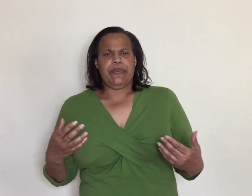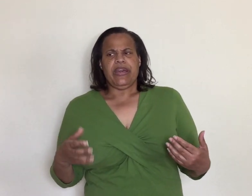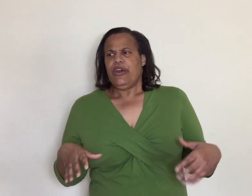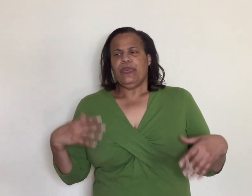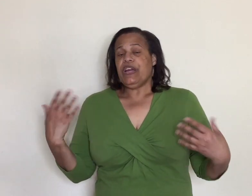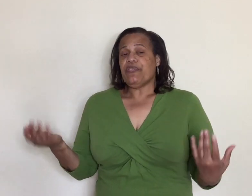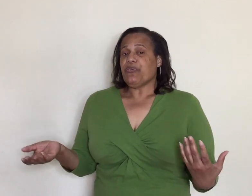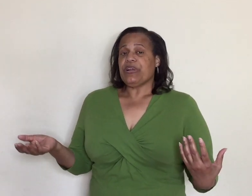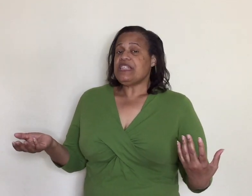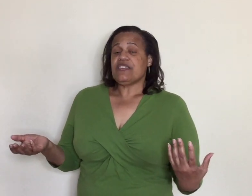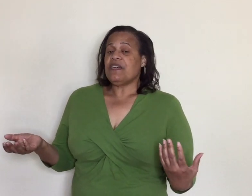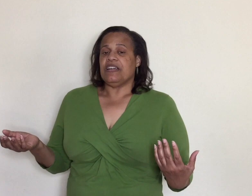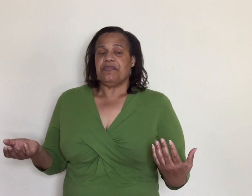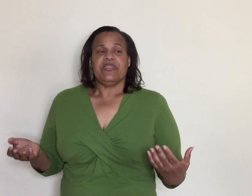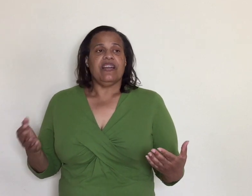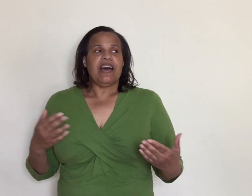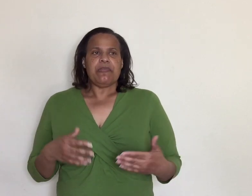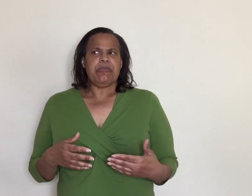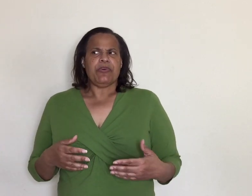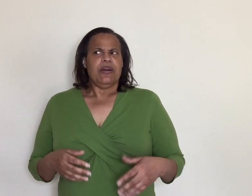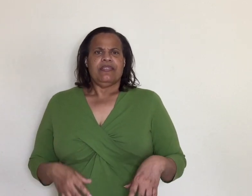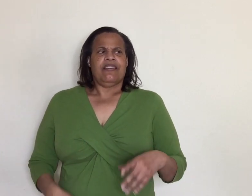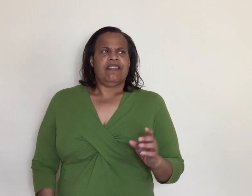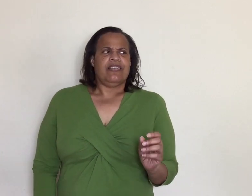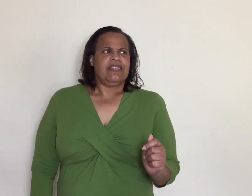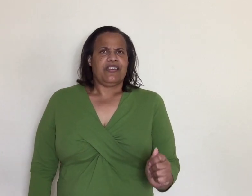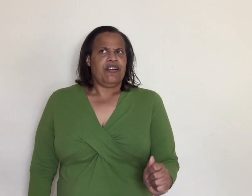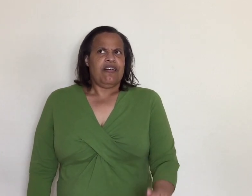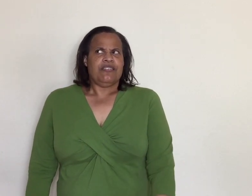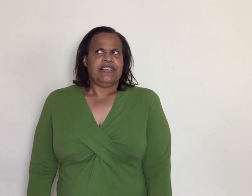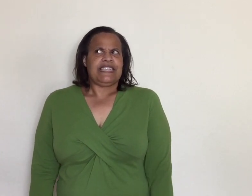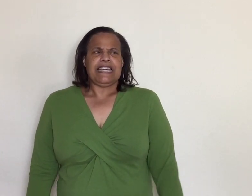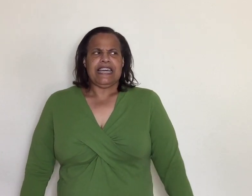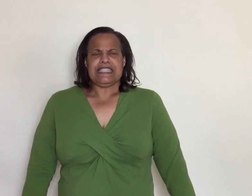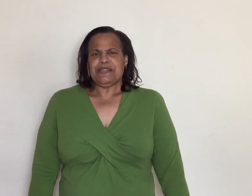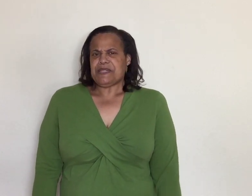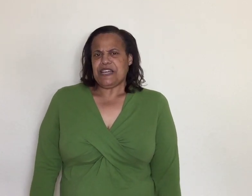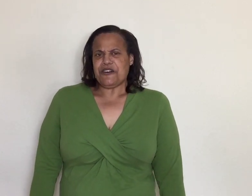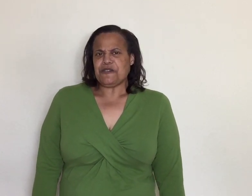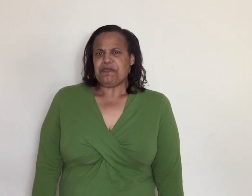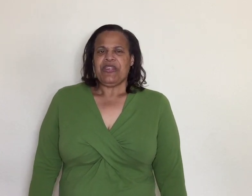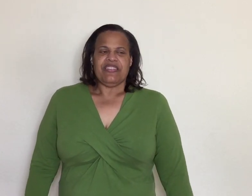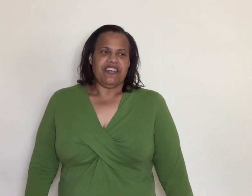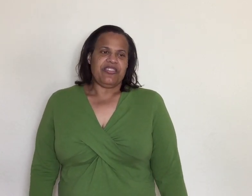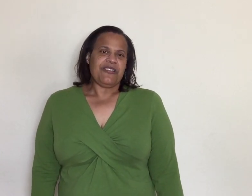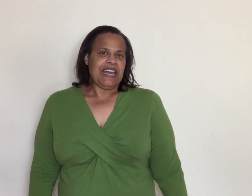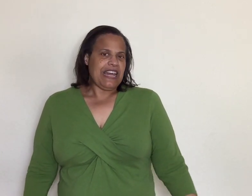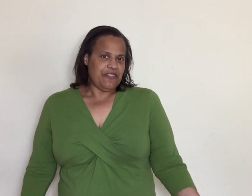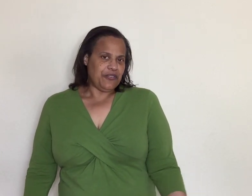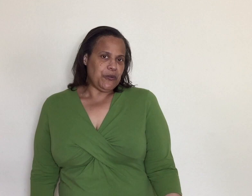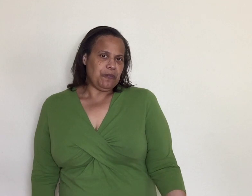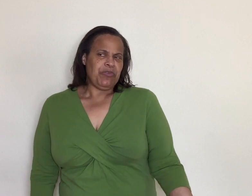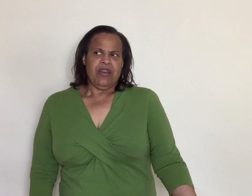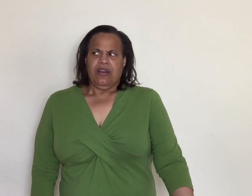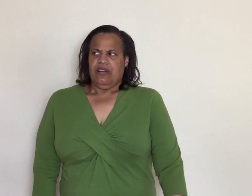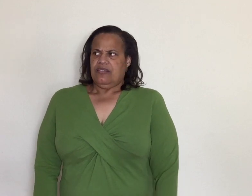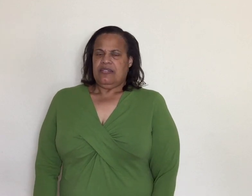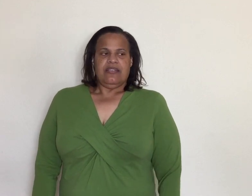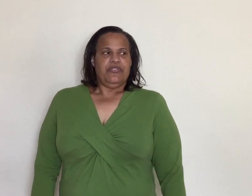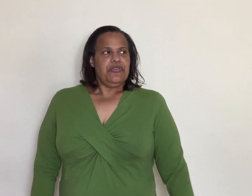whenever it really started a lot of people they're they are second guessing themselves that thought they had the flu you